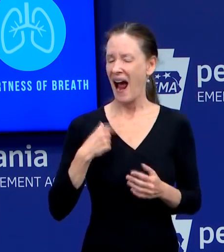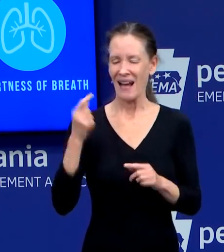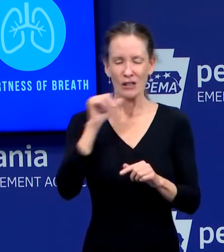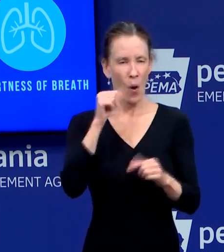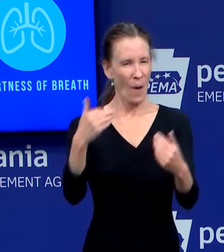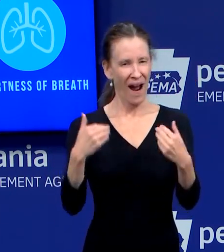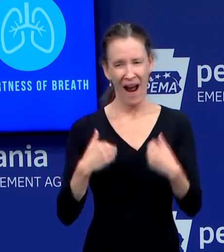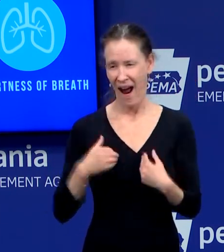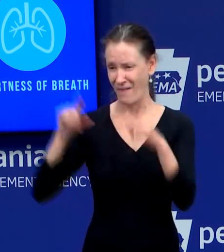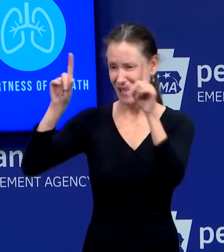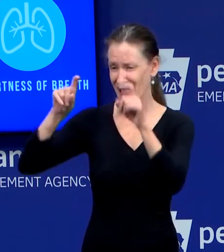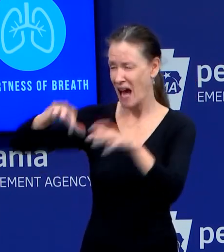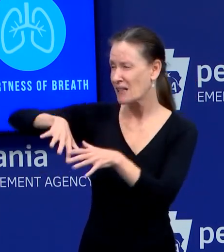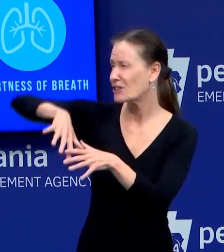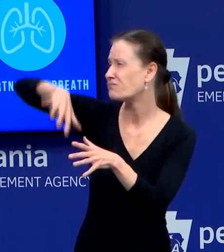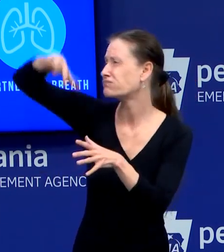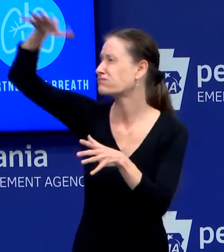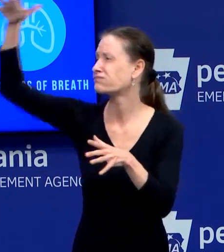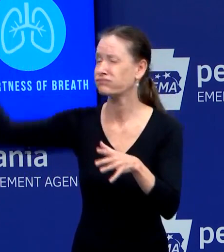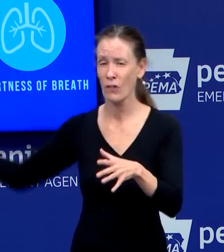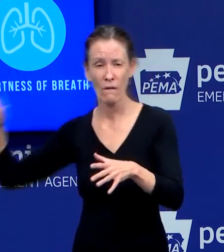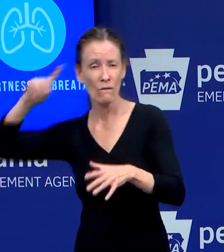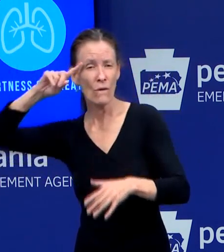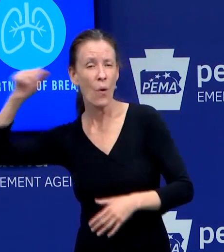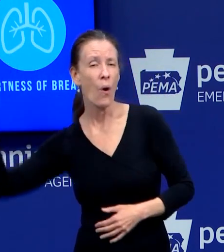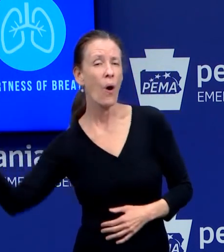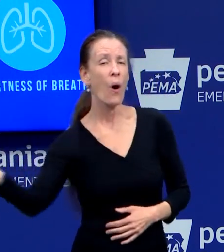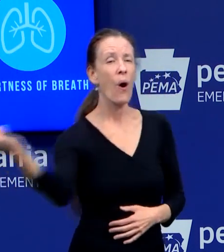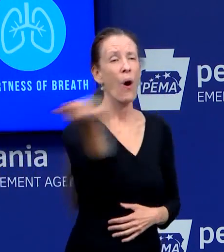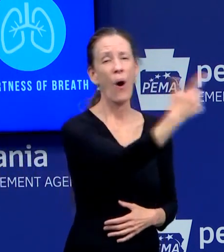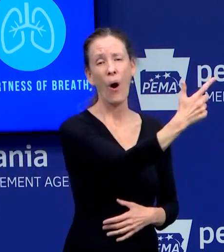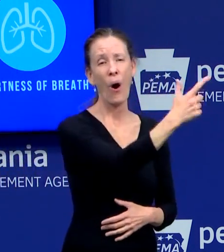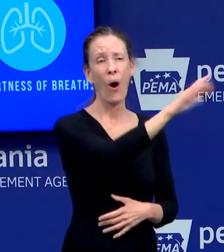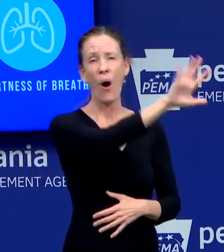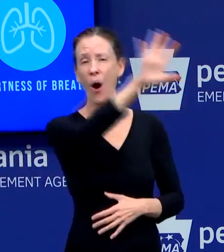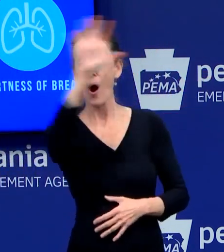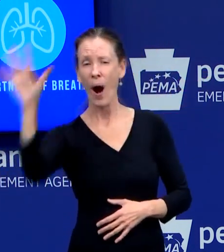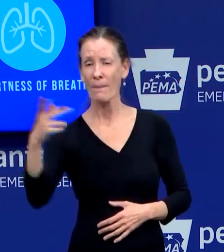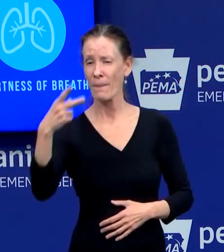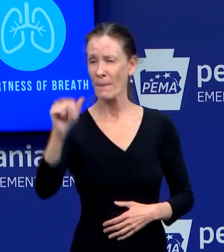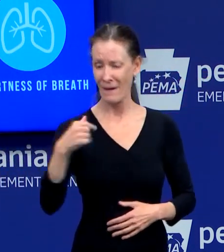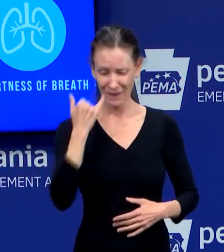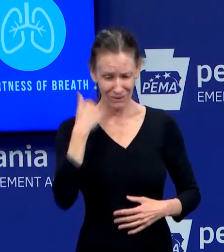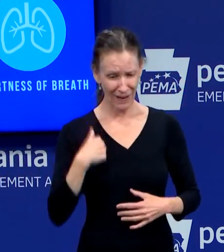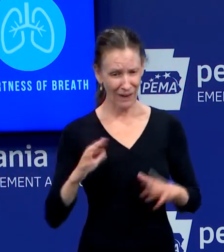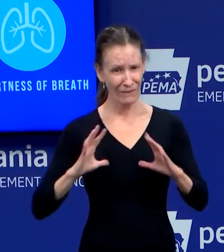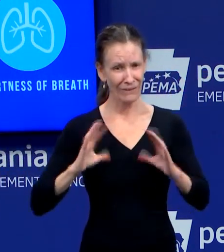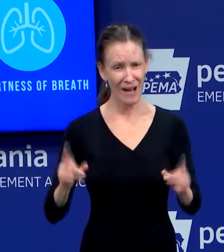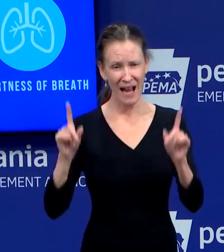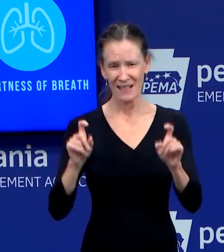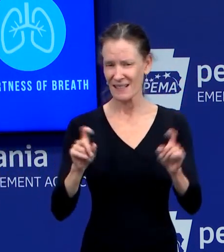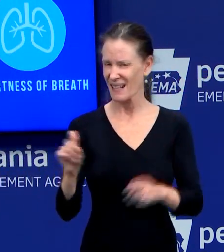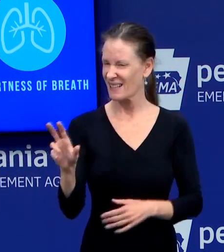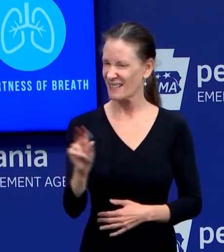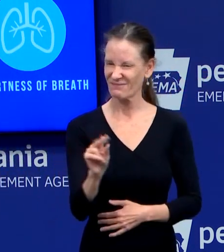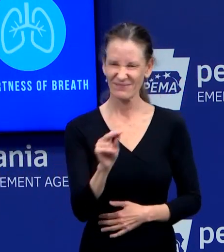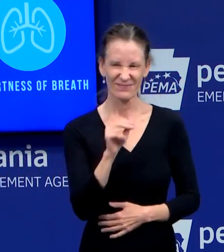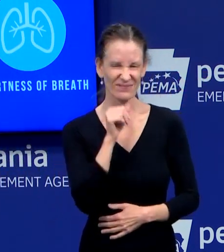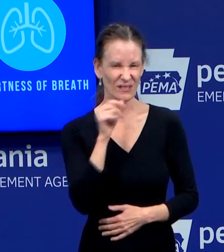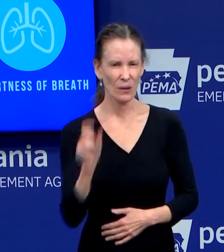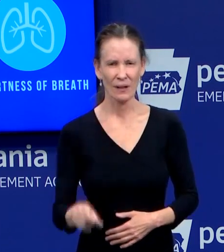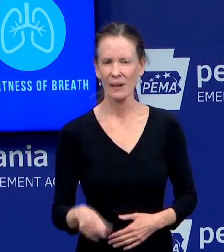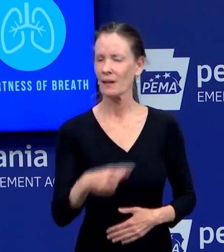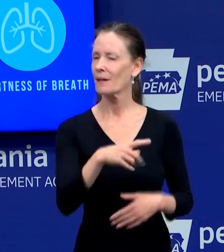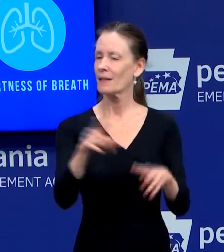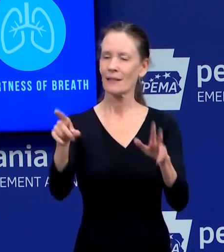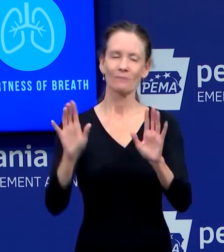Are the private labs essentially doing population-based? No. They don't have the same, they're not obeying the same limitations? No, but